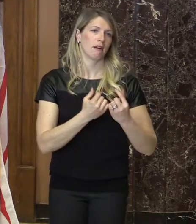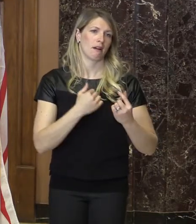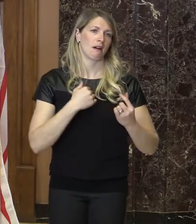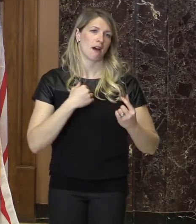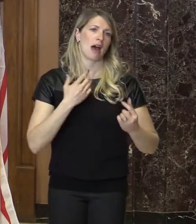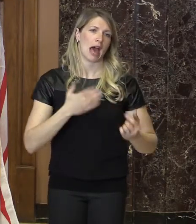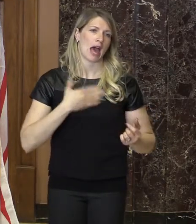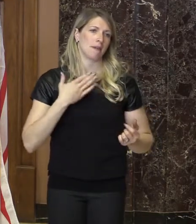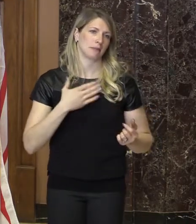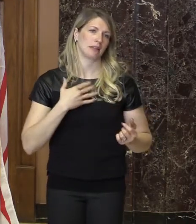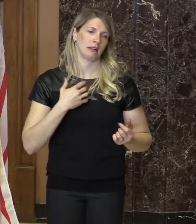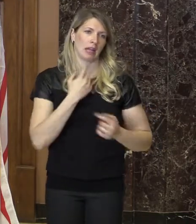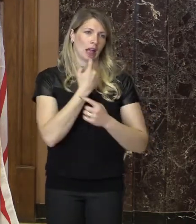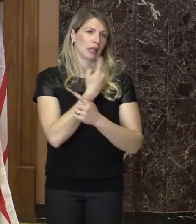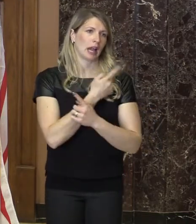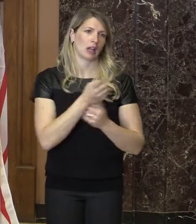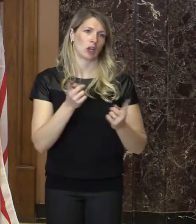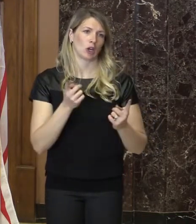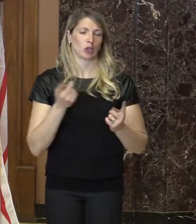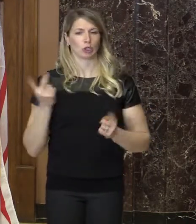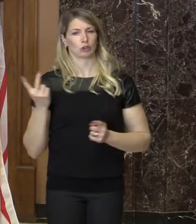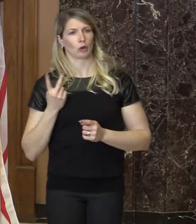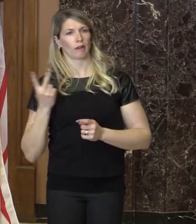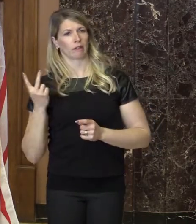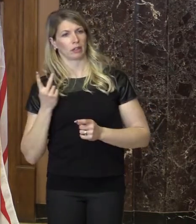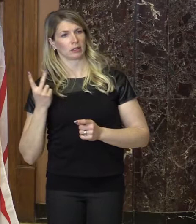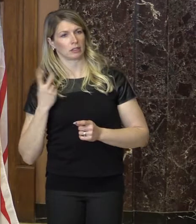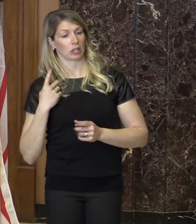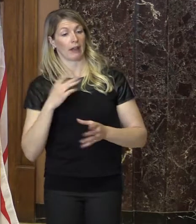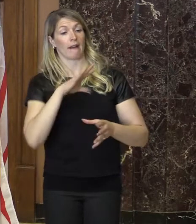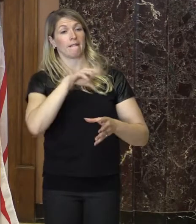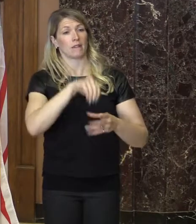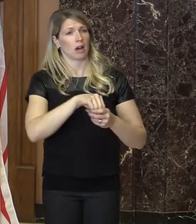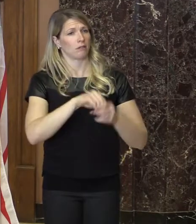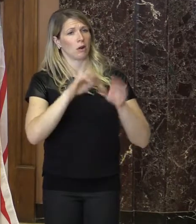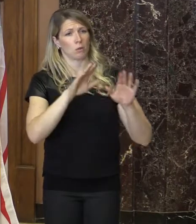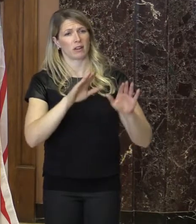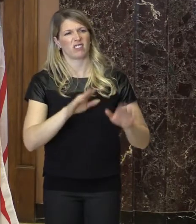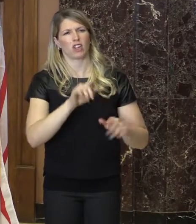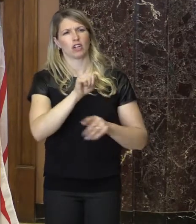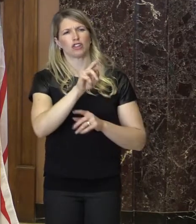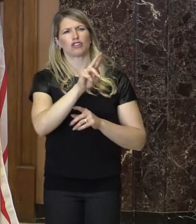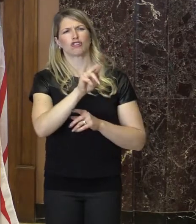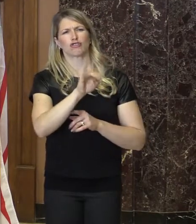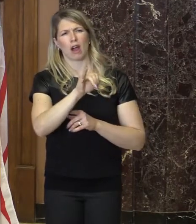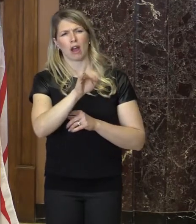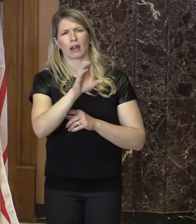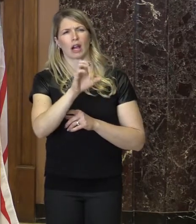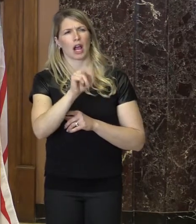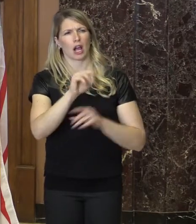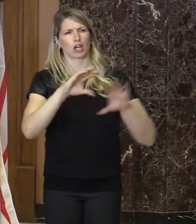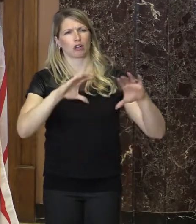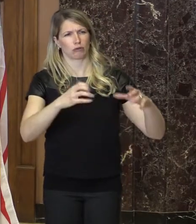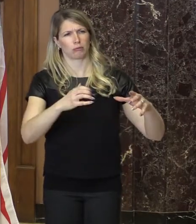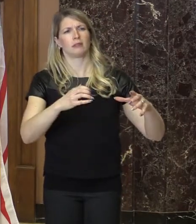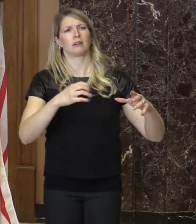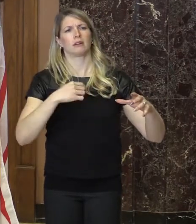Sandra and myself are a part of this amazing group of athletes, coaches and volunteers.